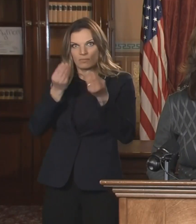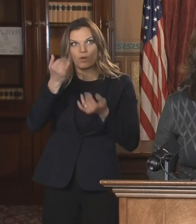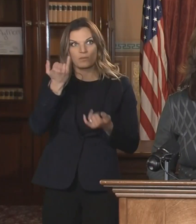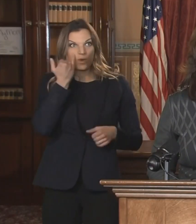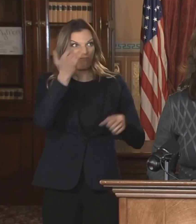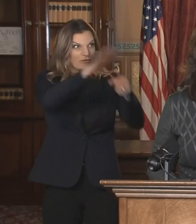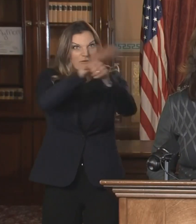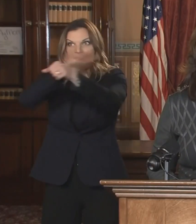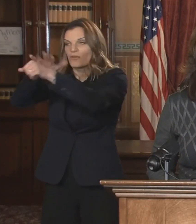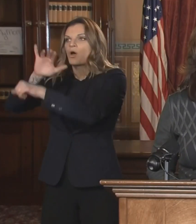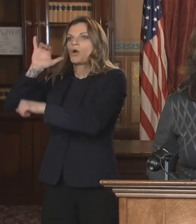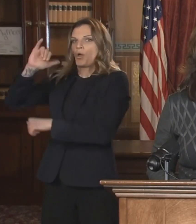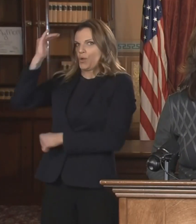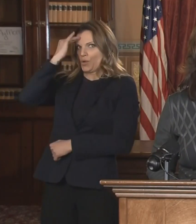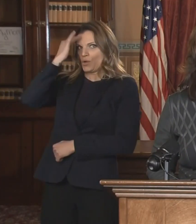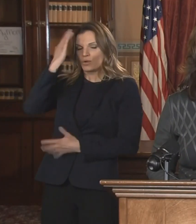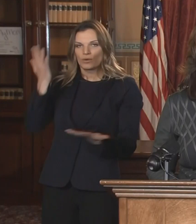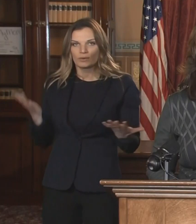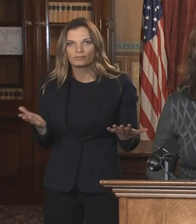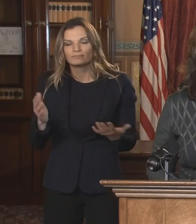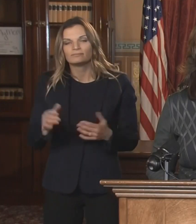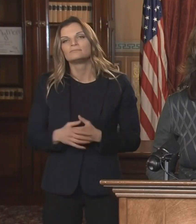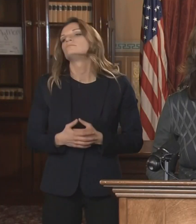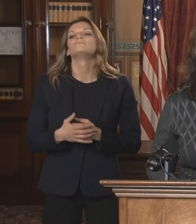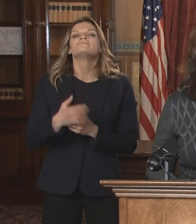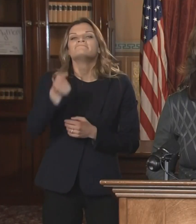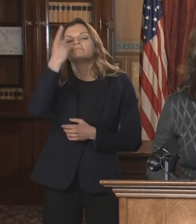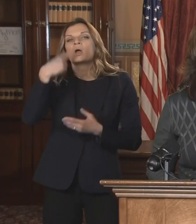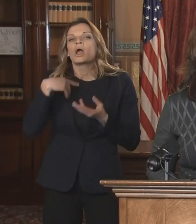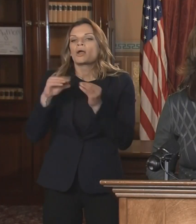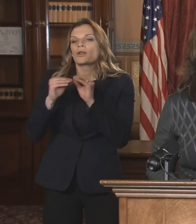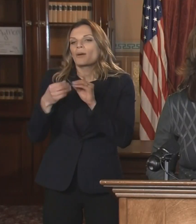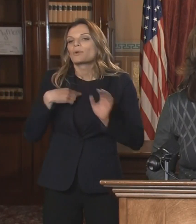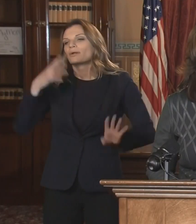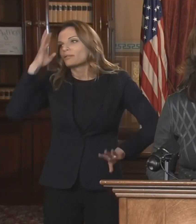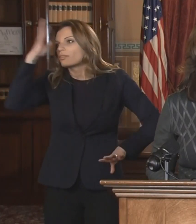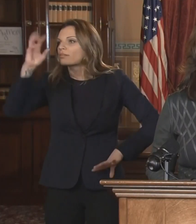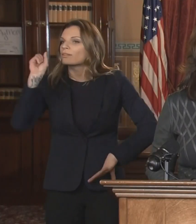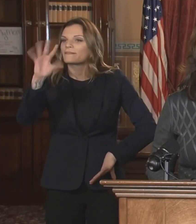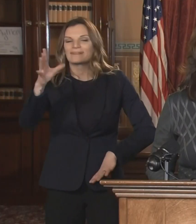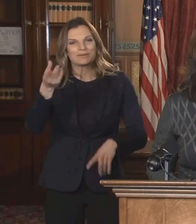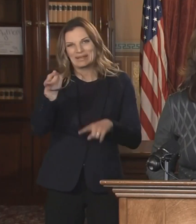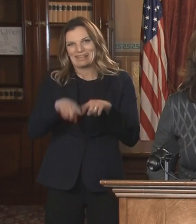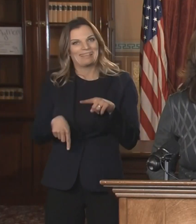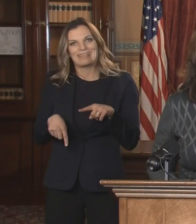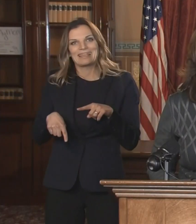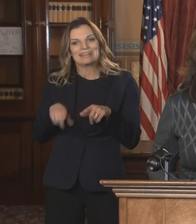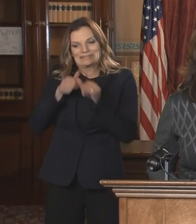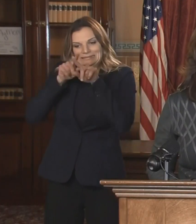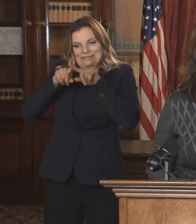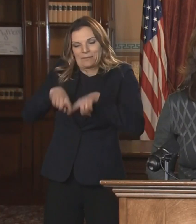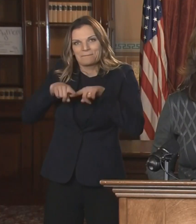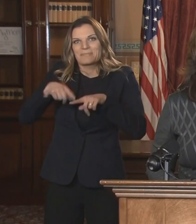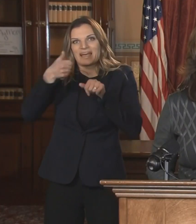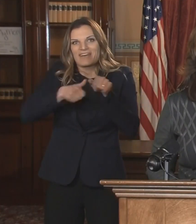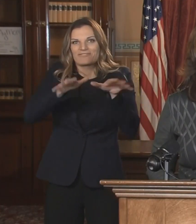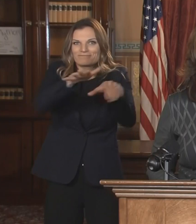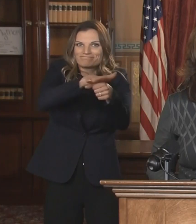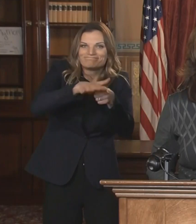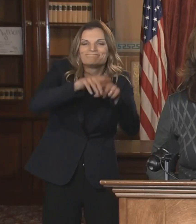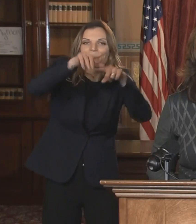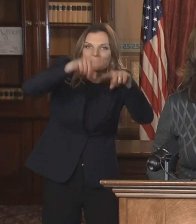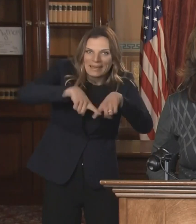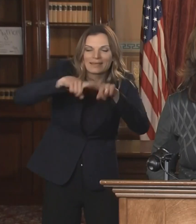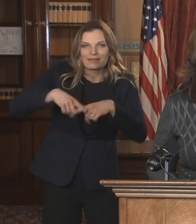this often. Um, context matters too, and that's the public health part of this, the contact tracing. We are